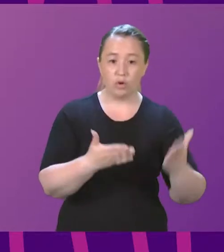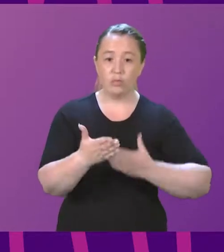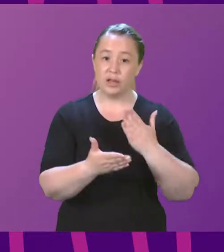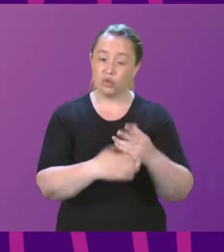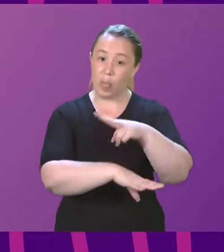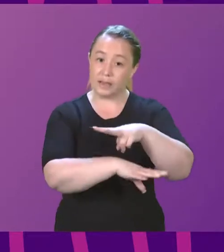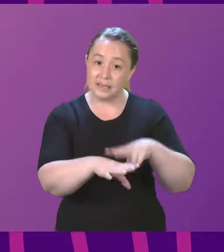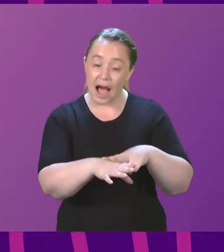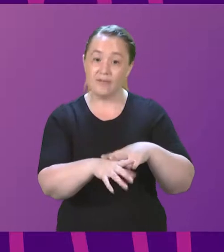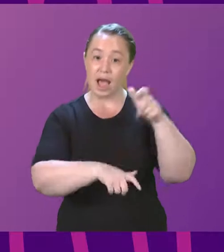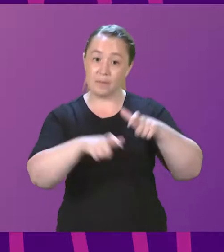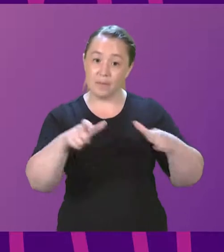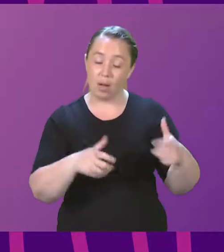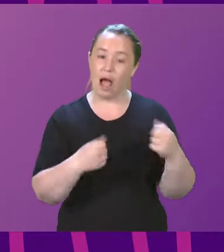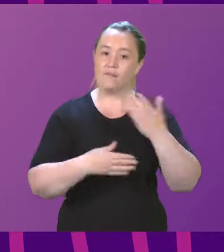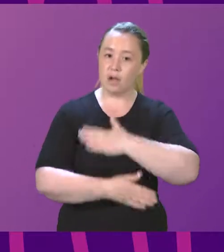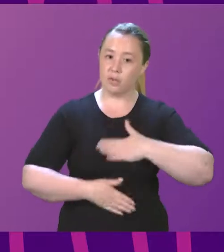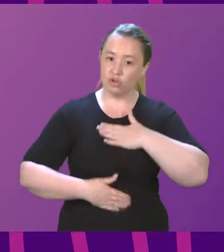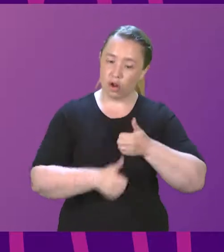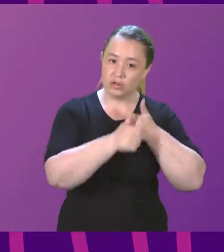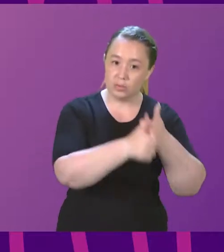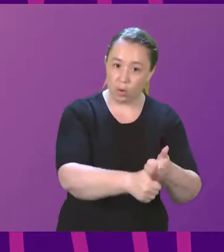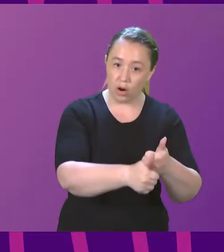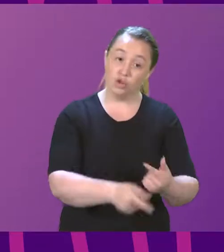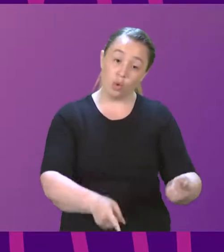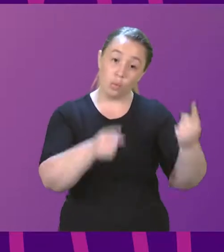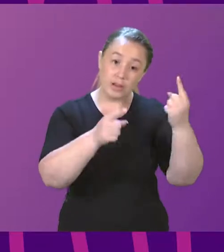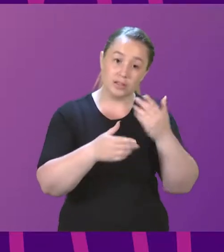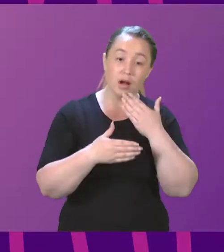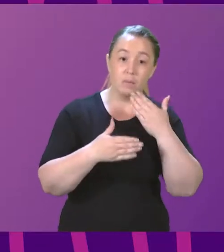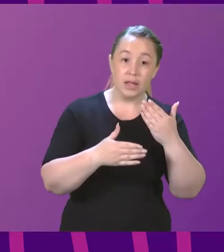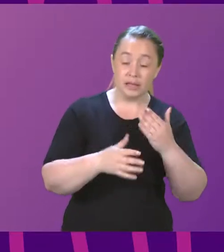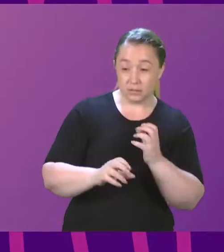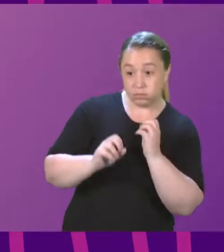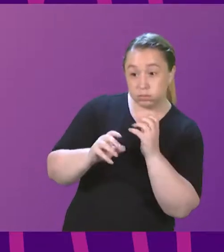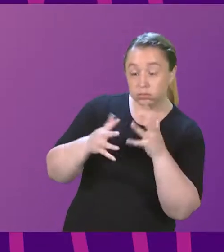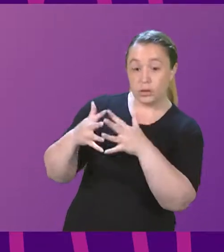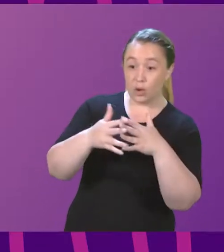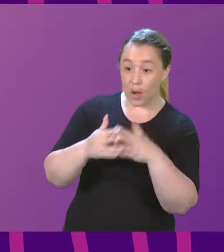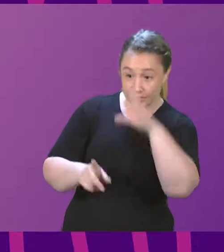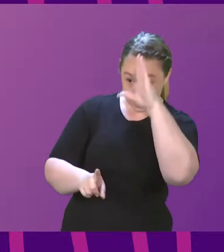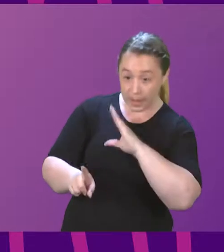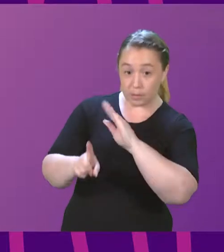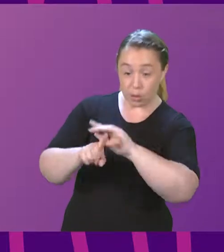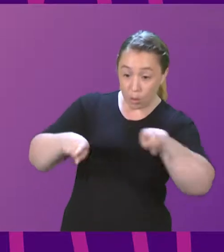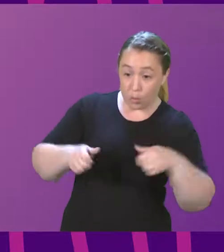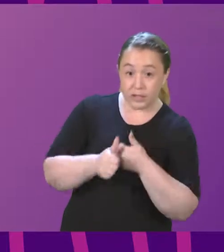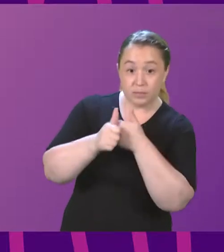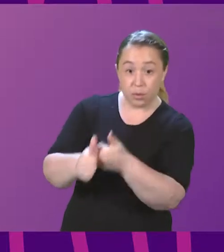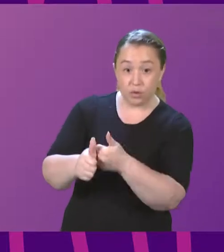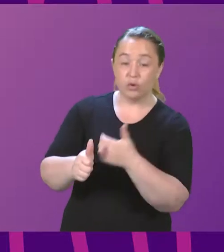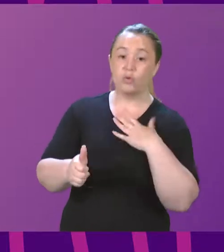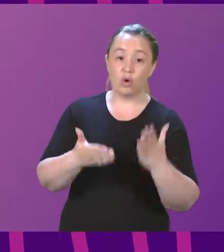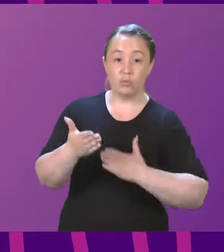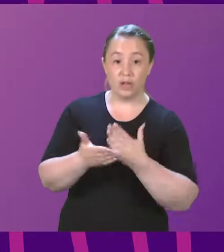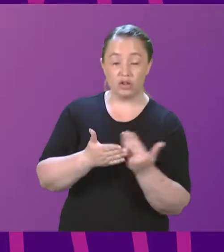might need? And will the Minister join me in sending solidarity to all those in the US and elsewhere who do not have access to safe, legal